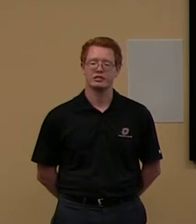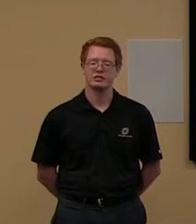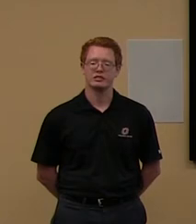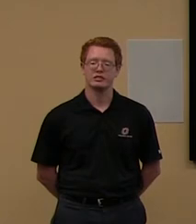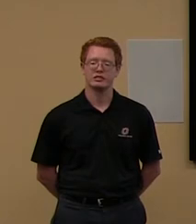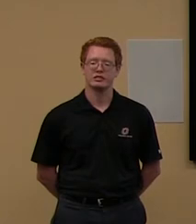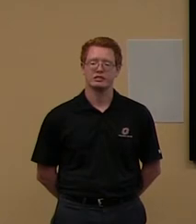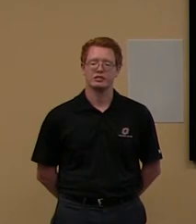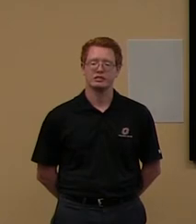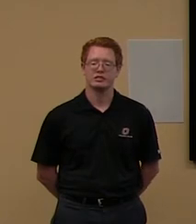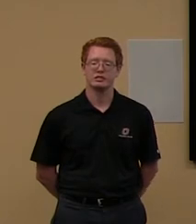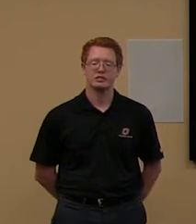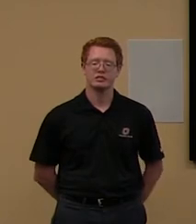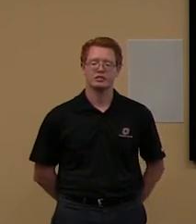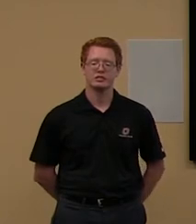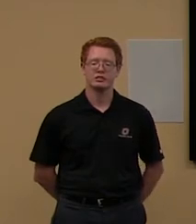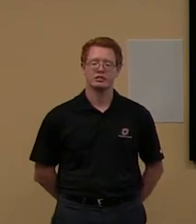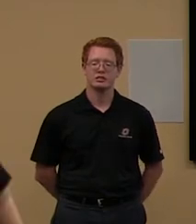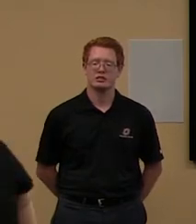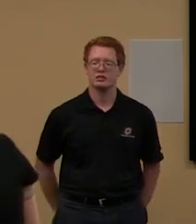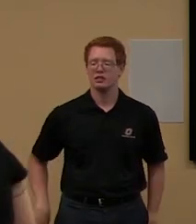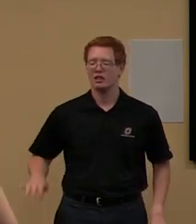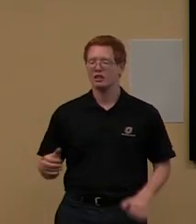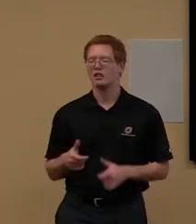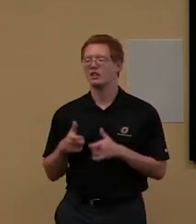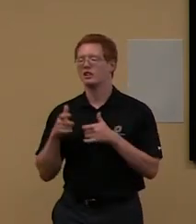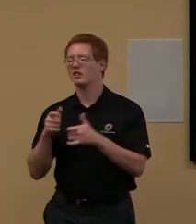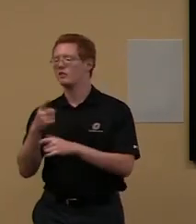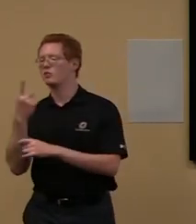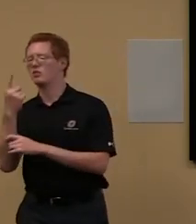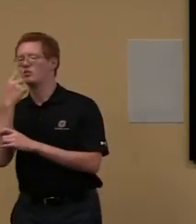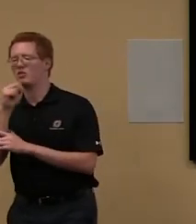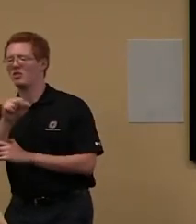Yeah, we can use that. I'll just get more to everything.